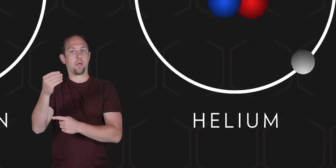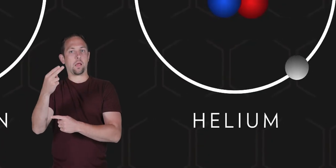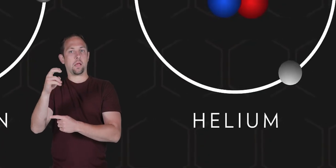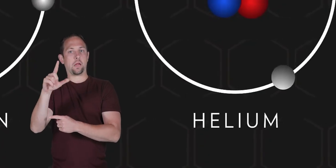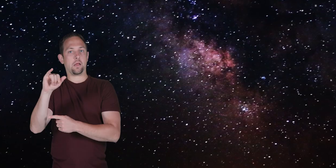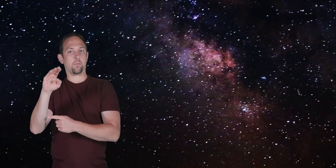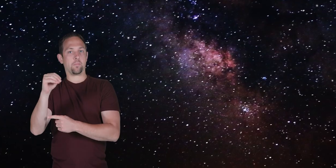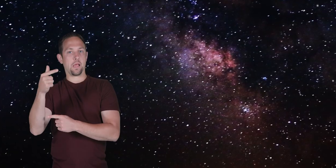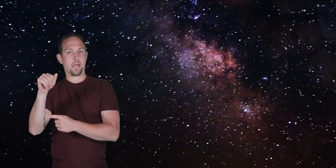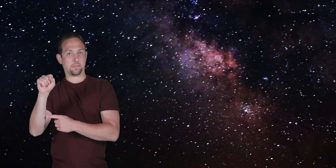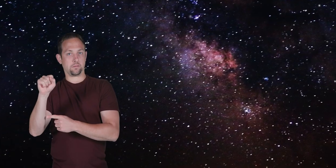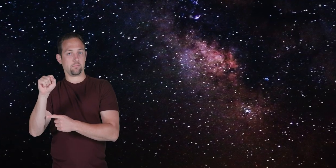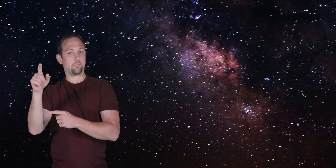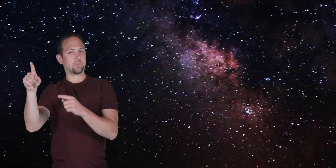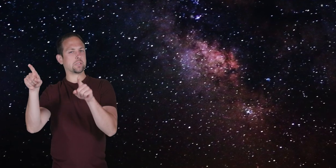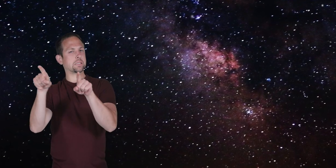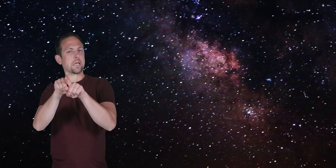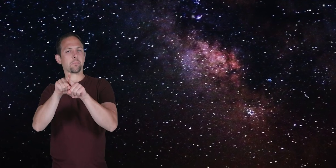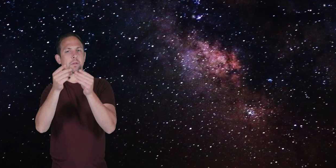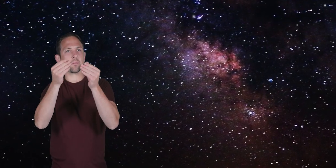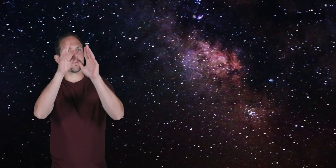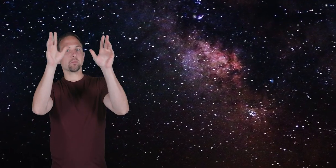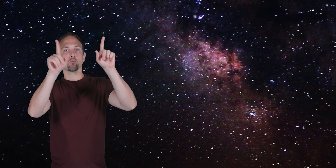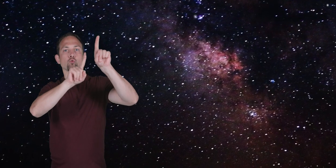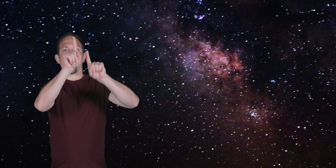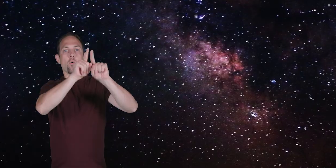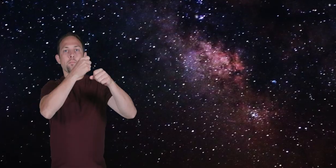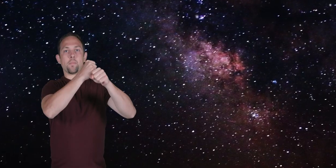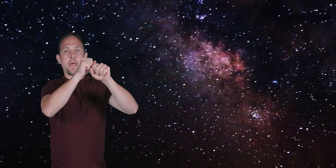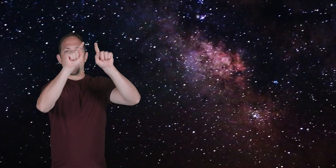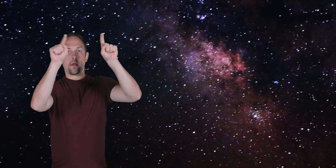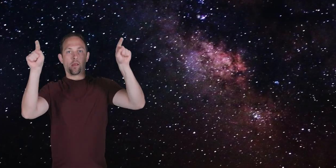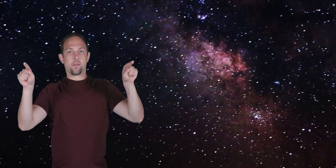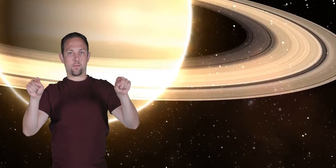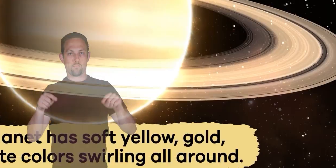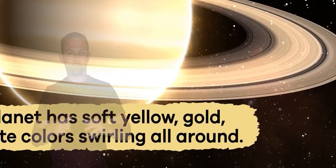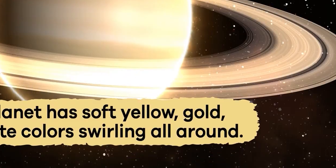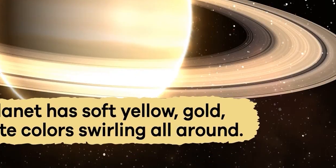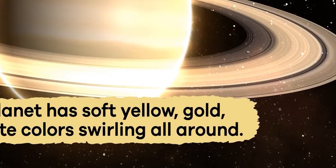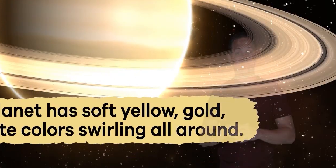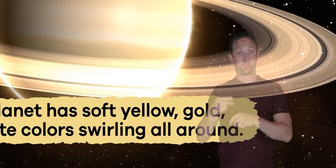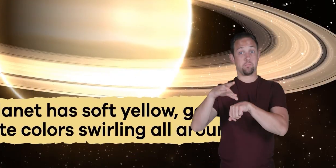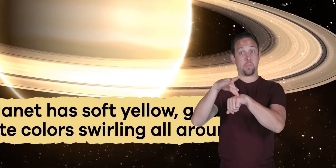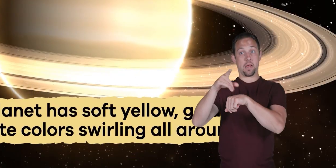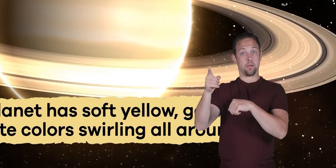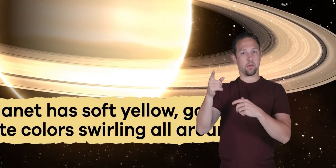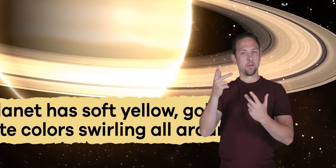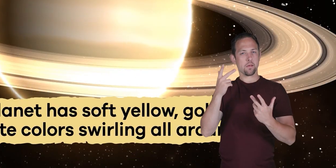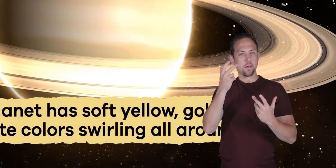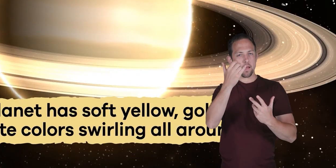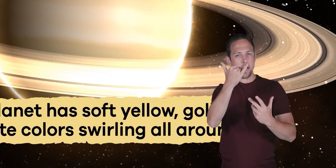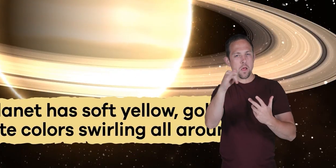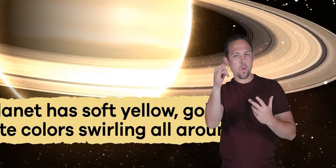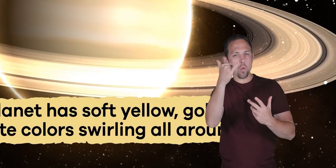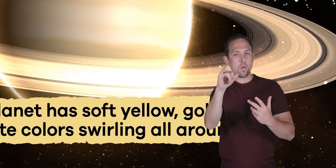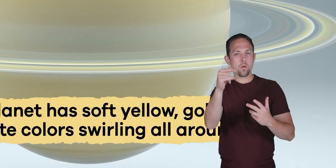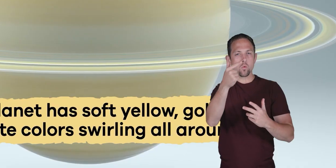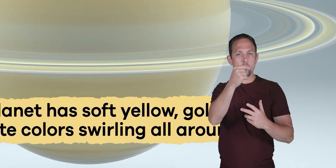which are the same elements as the stars the planet has soft yellow gold and